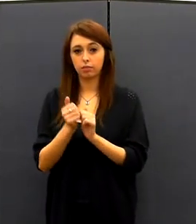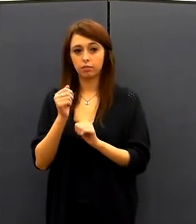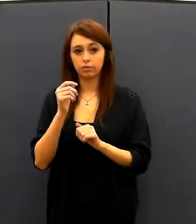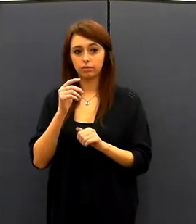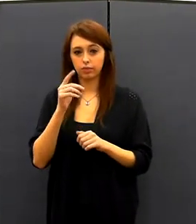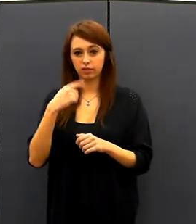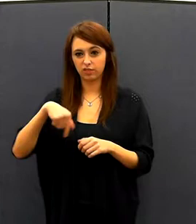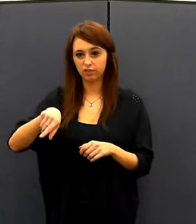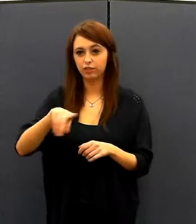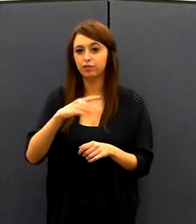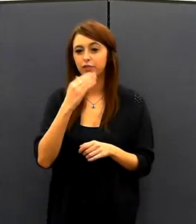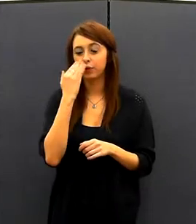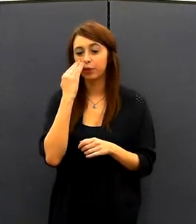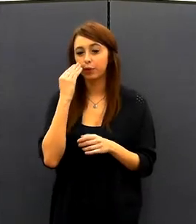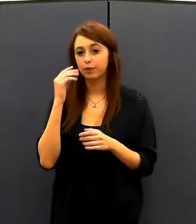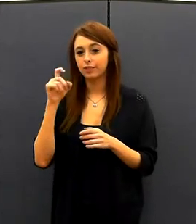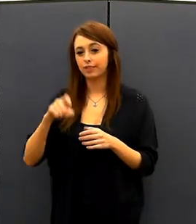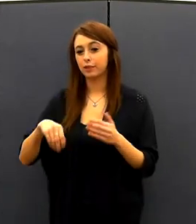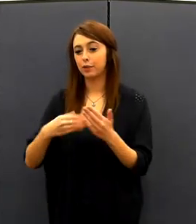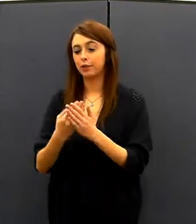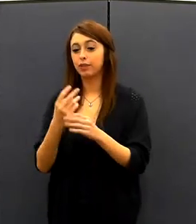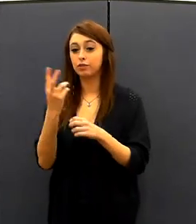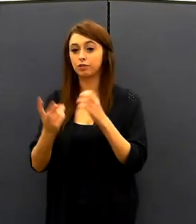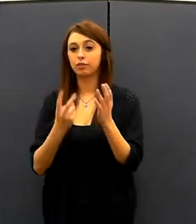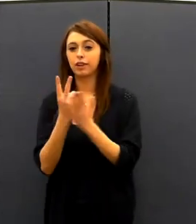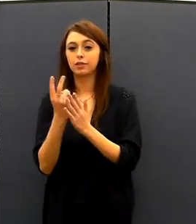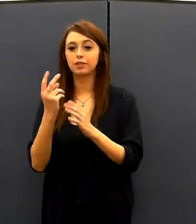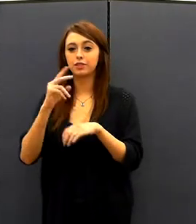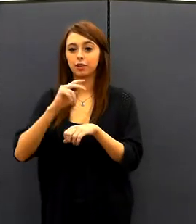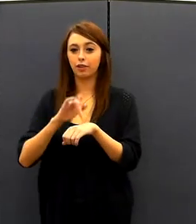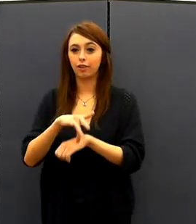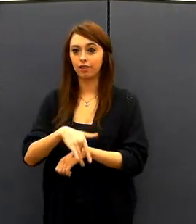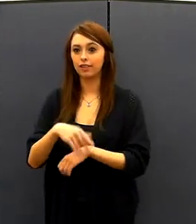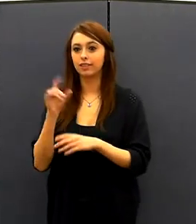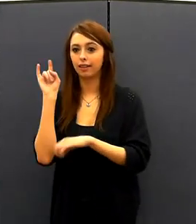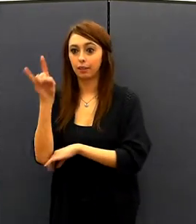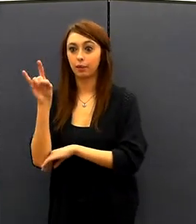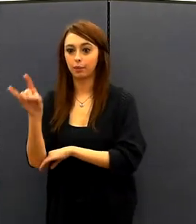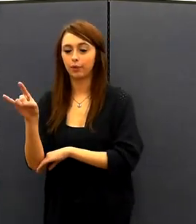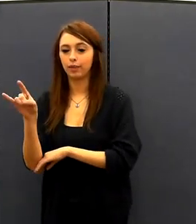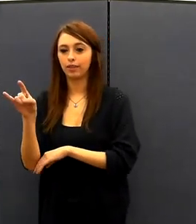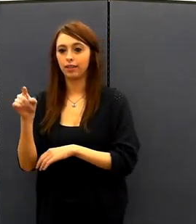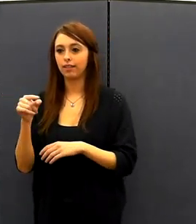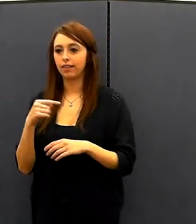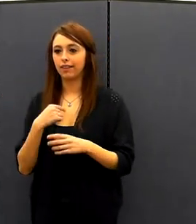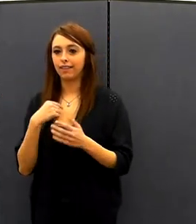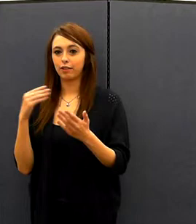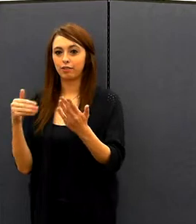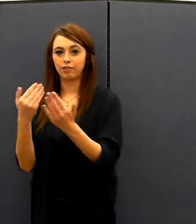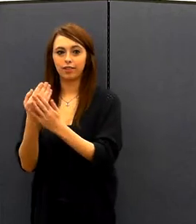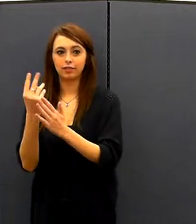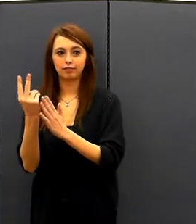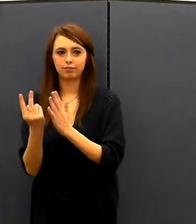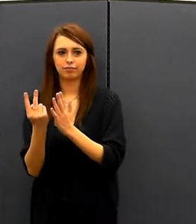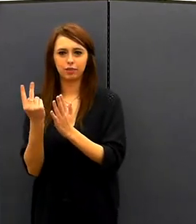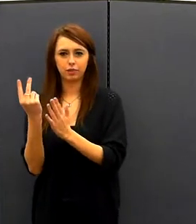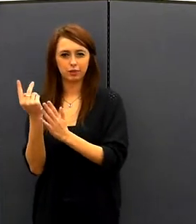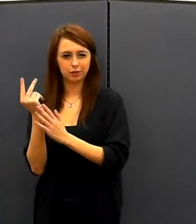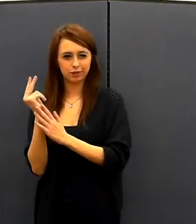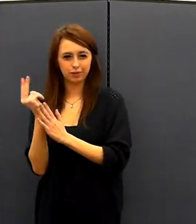that memo. I got there probably ten minutes before my flight. So for my first time I got there